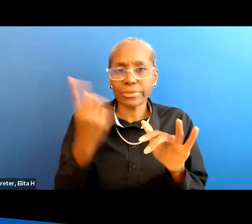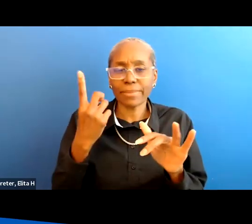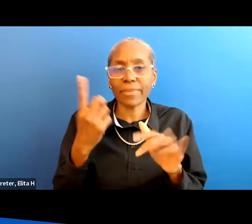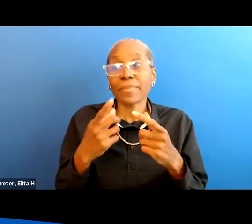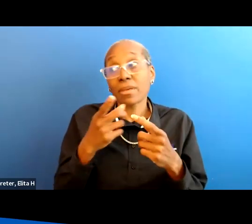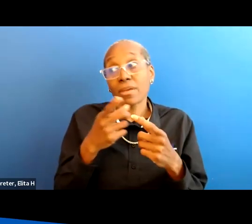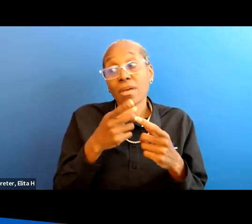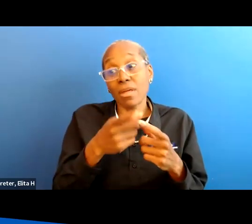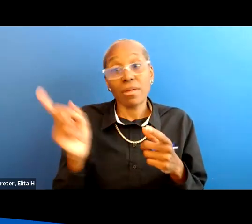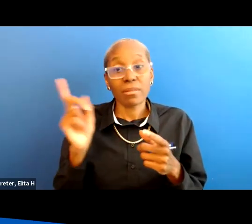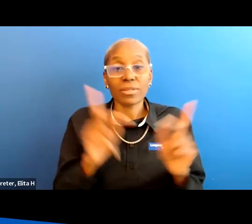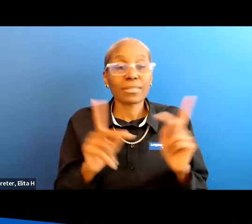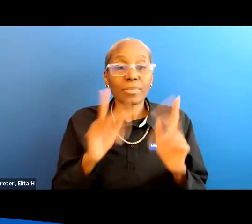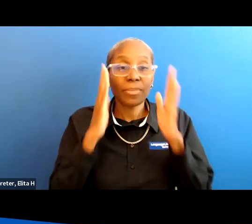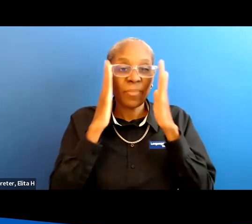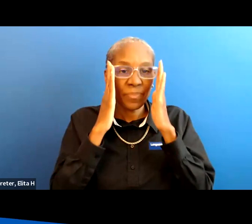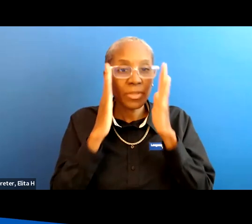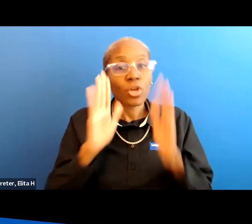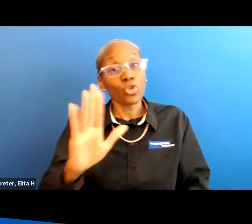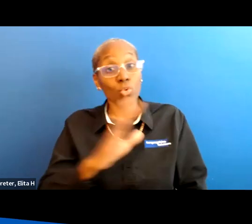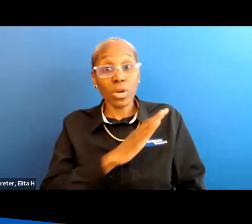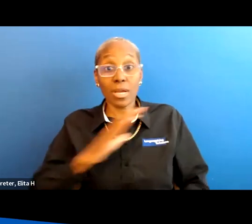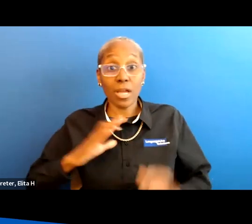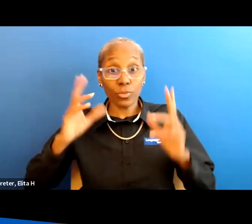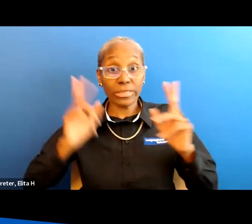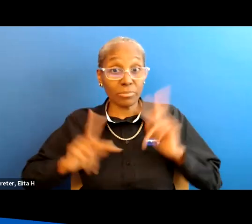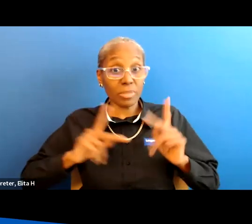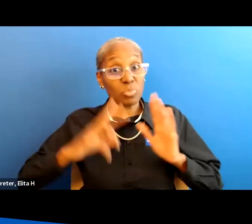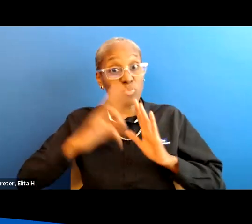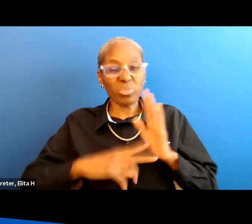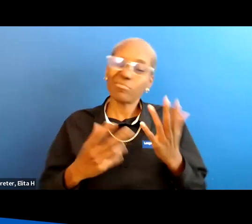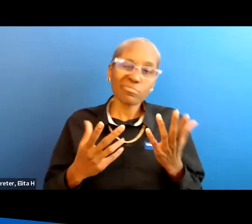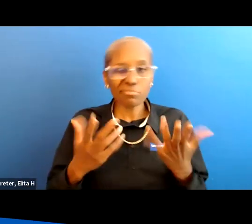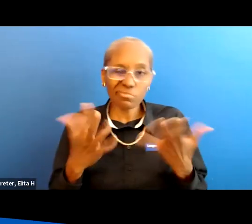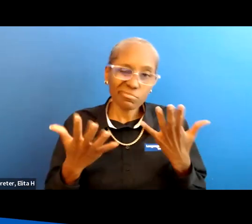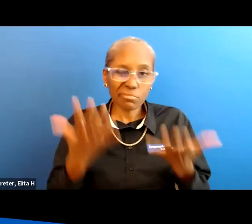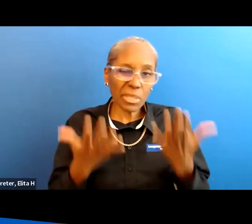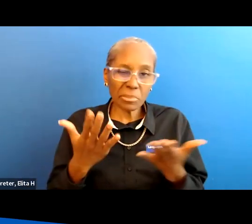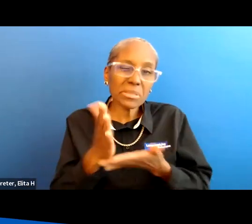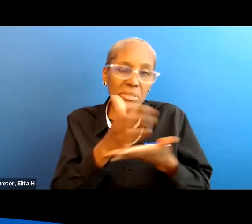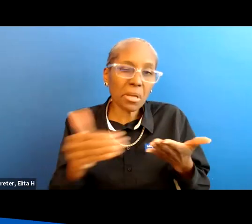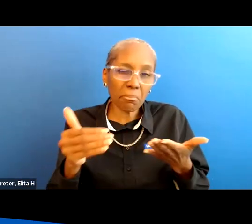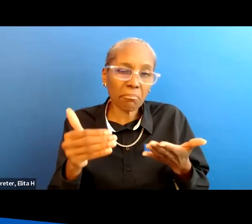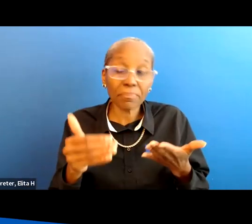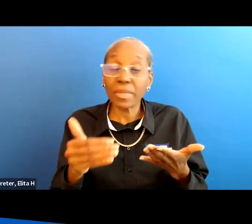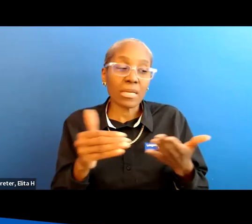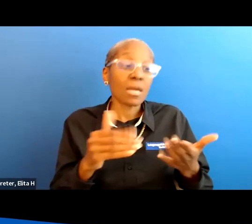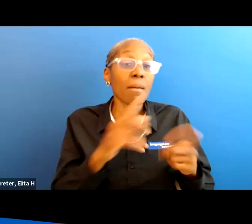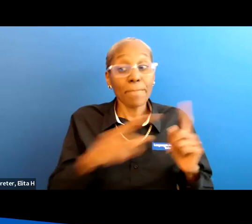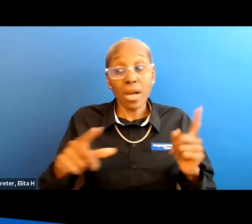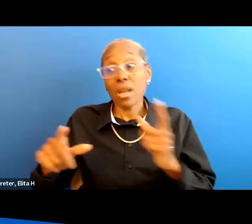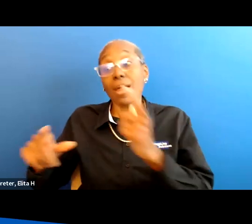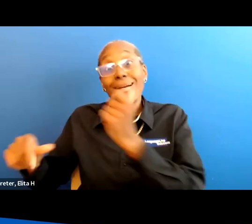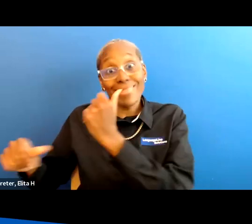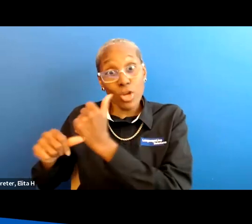are people now does do your congress people read these they might read some of them but their aid reads them and